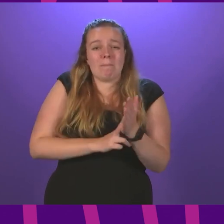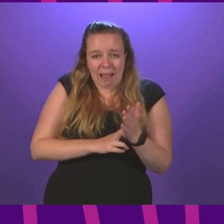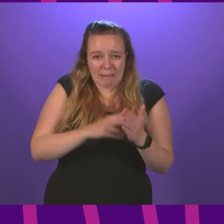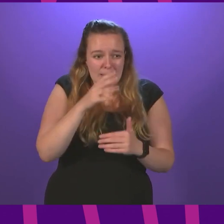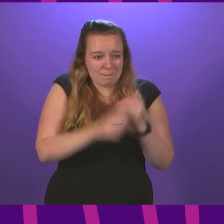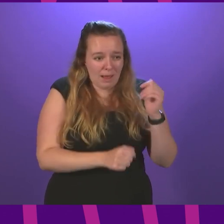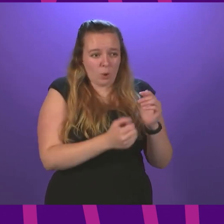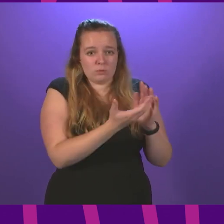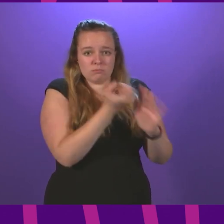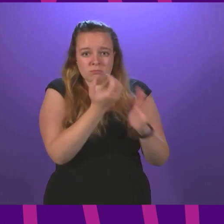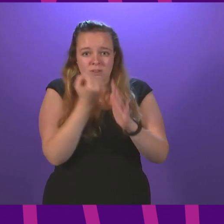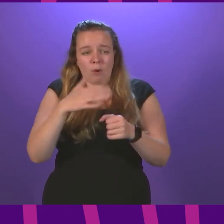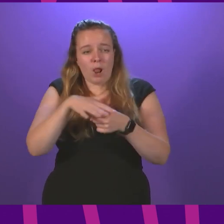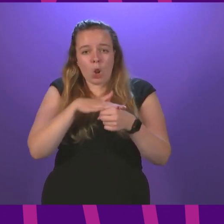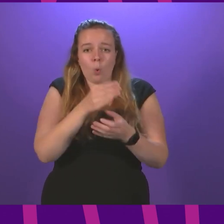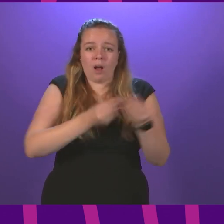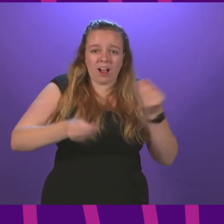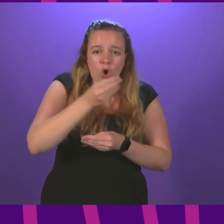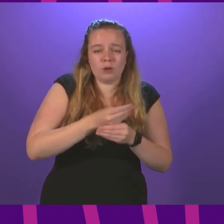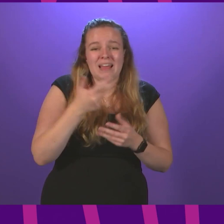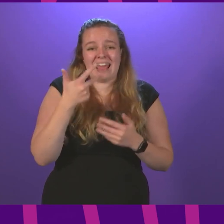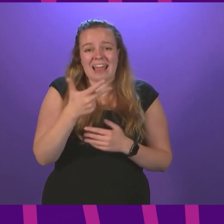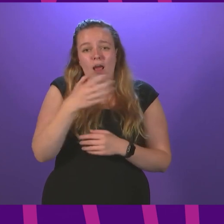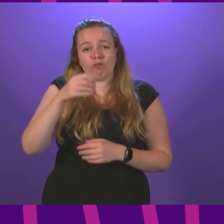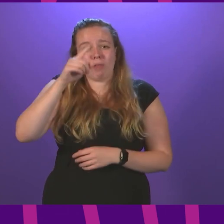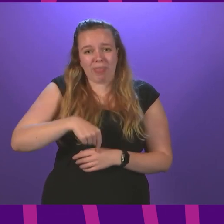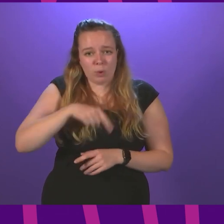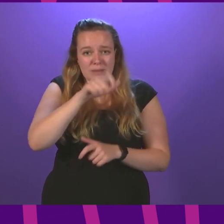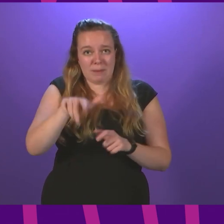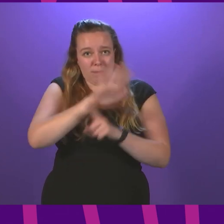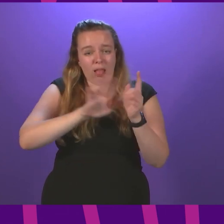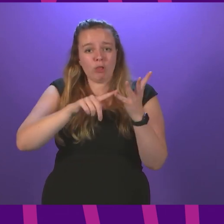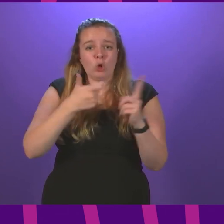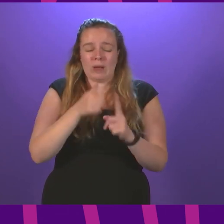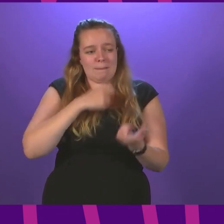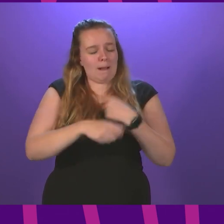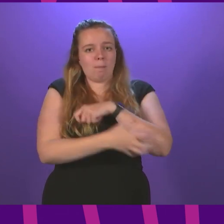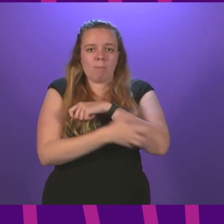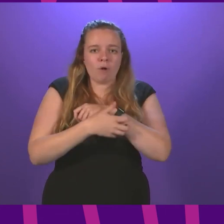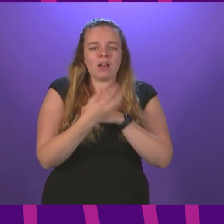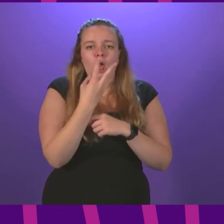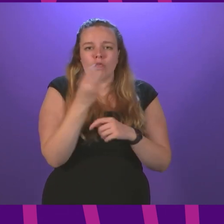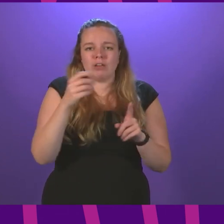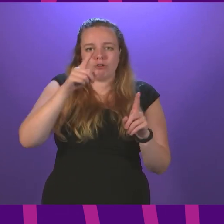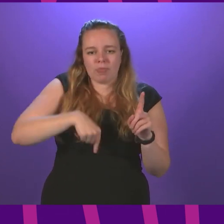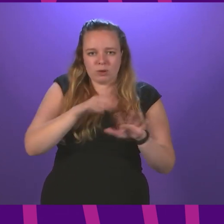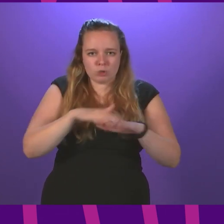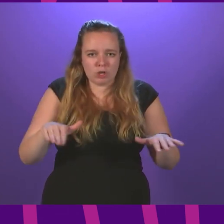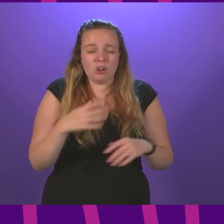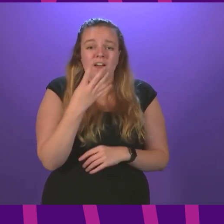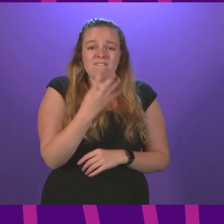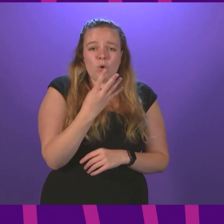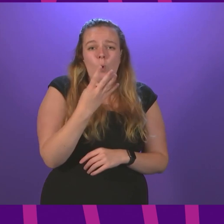pockets of local economies across the UK, 800,000 people across the UK plunged into poverty, 300,000 children, will take